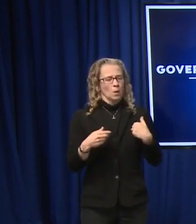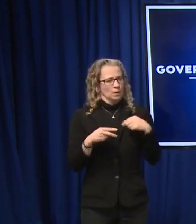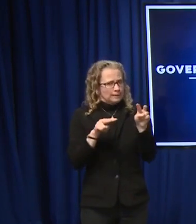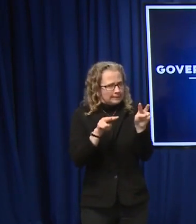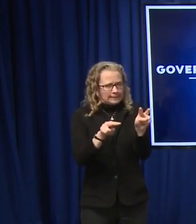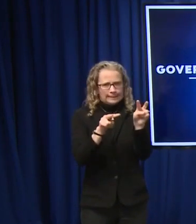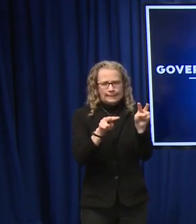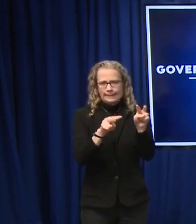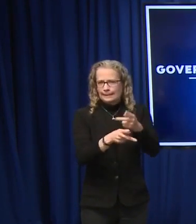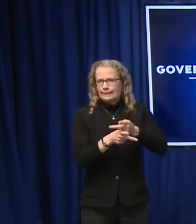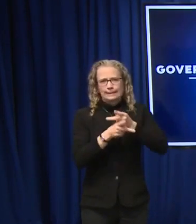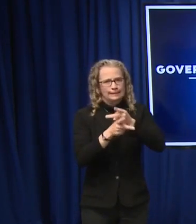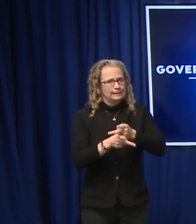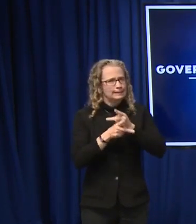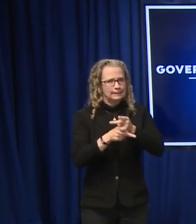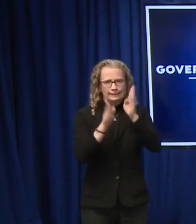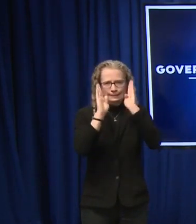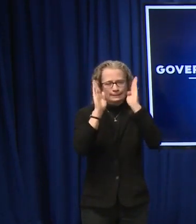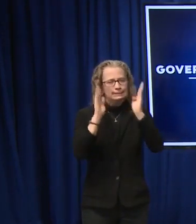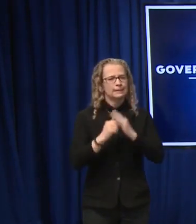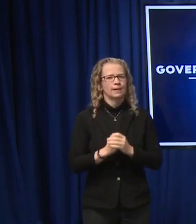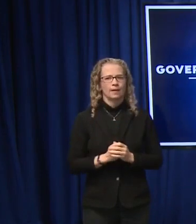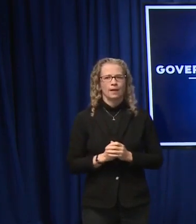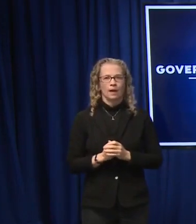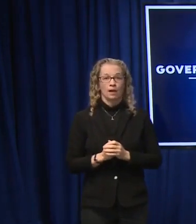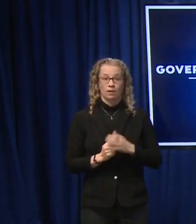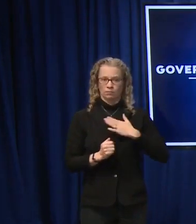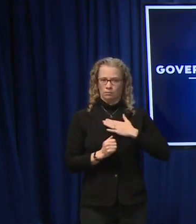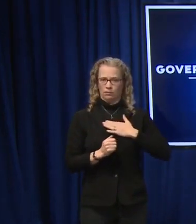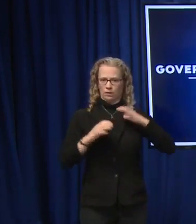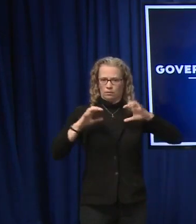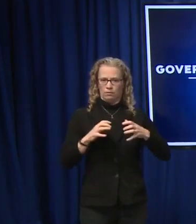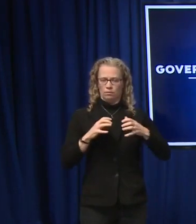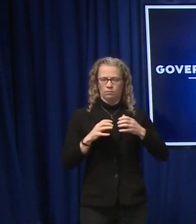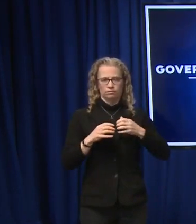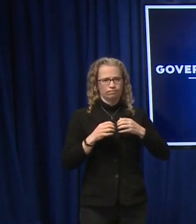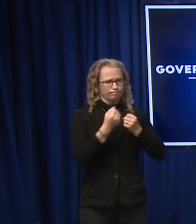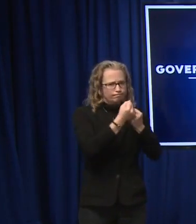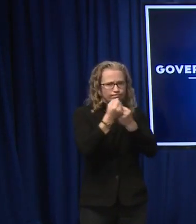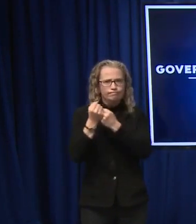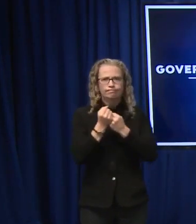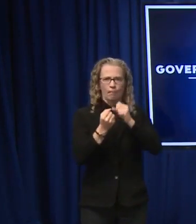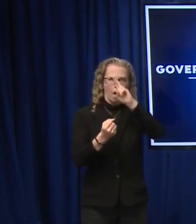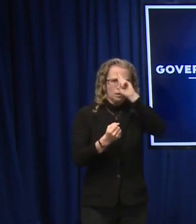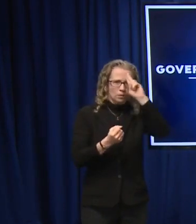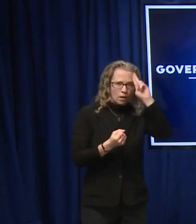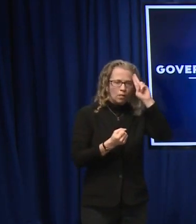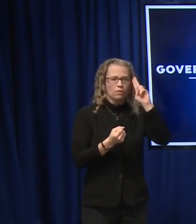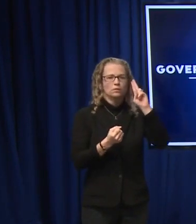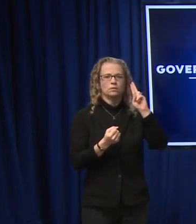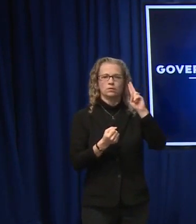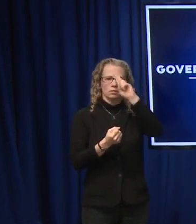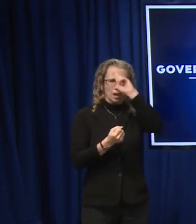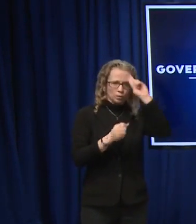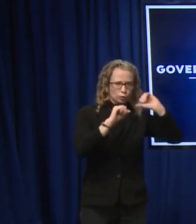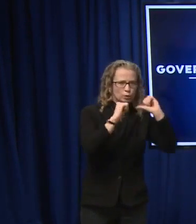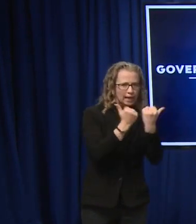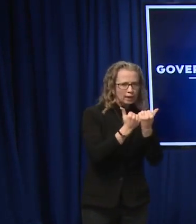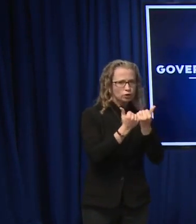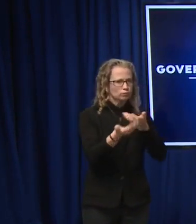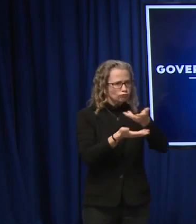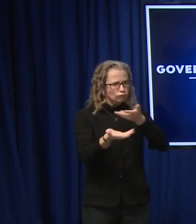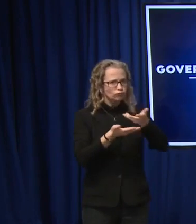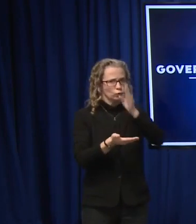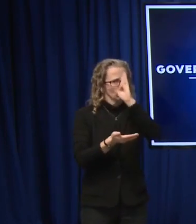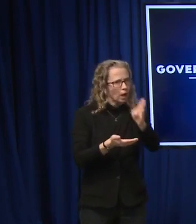watching very, very closely. My administration continues to work with the hospitals and the association very directly almost